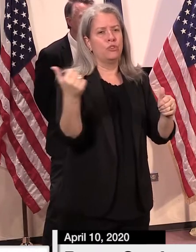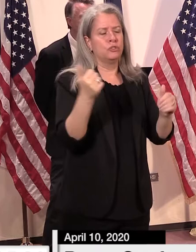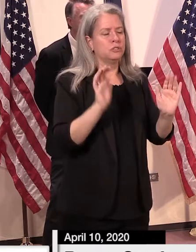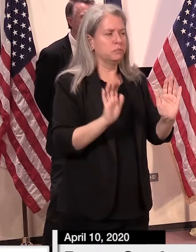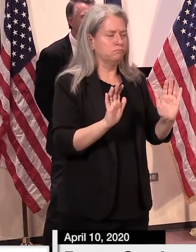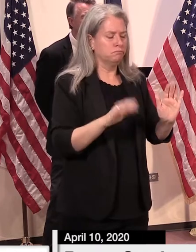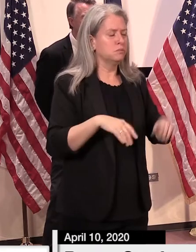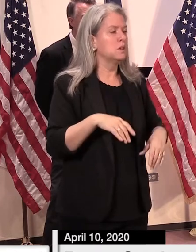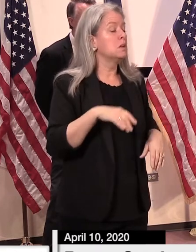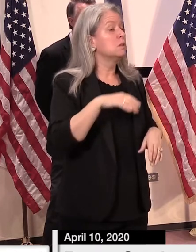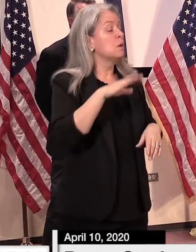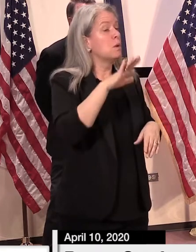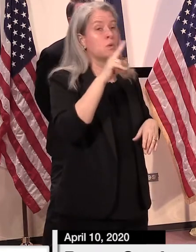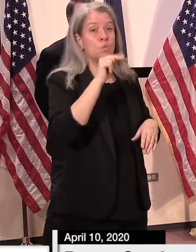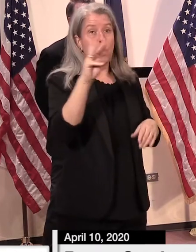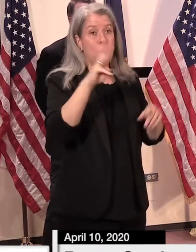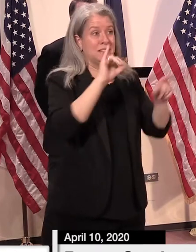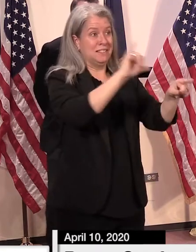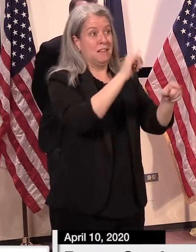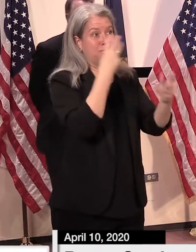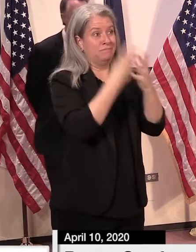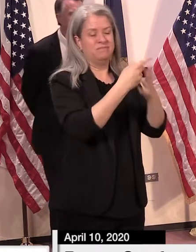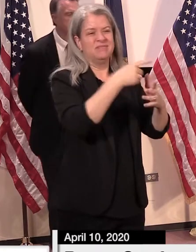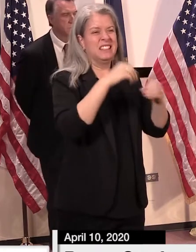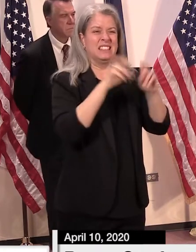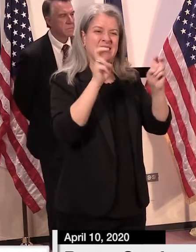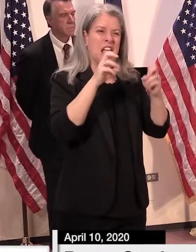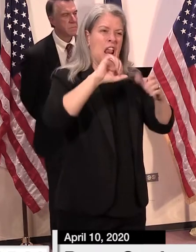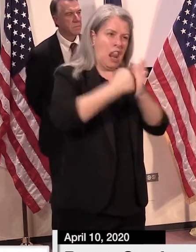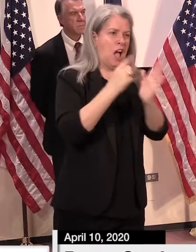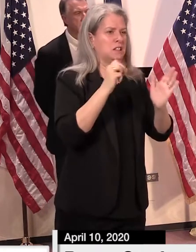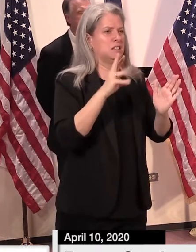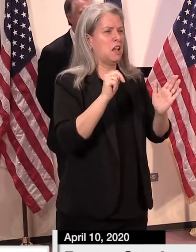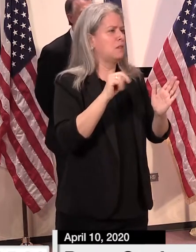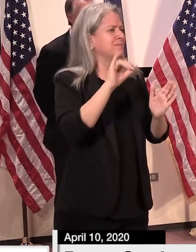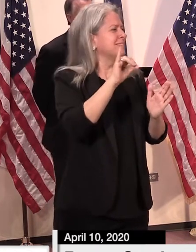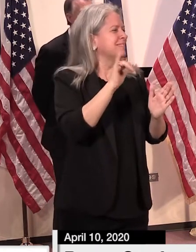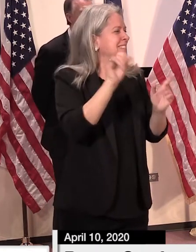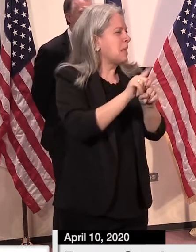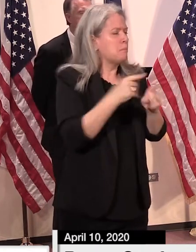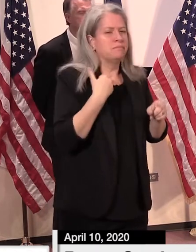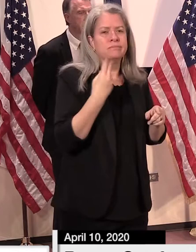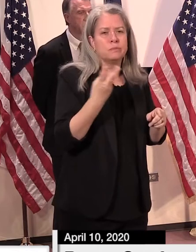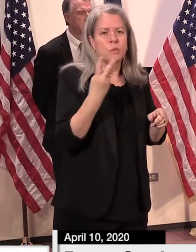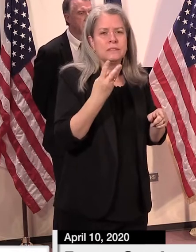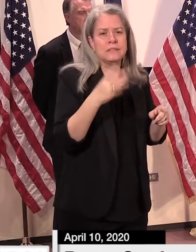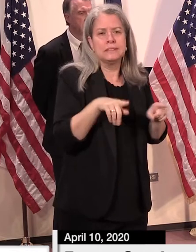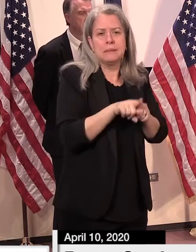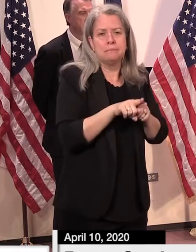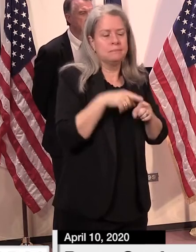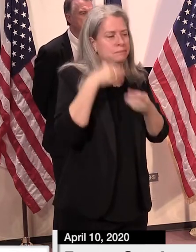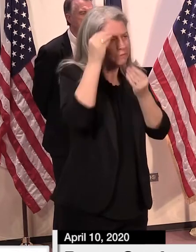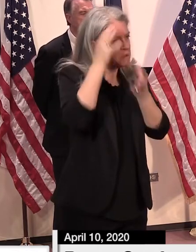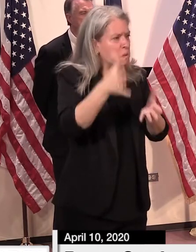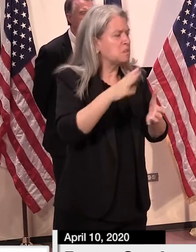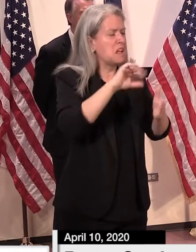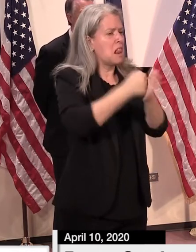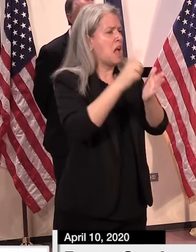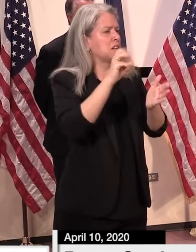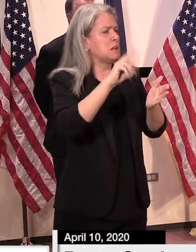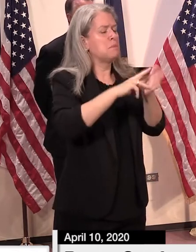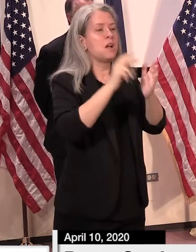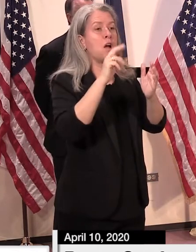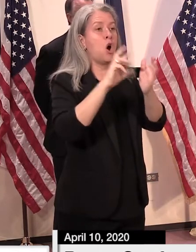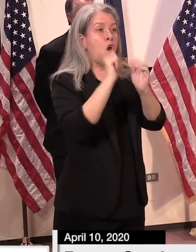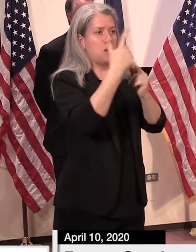Northwestern remains in full facility lockdown, as we announced earlier this week, and as we